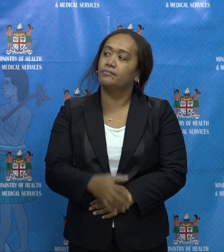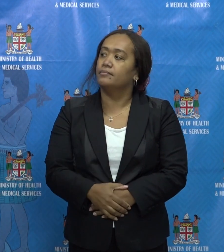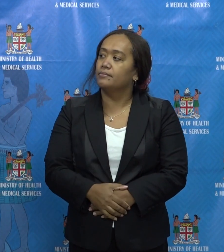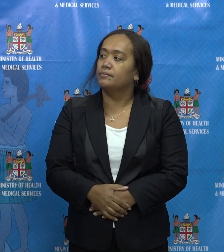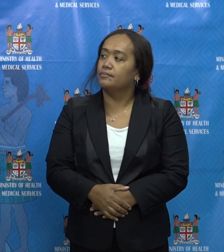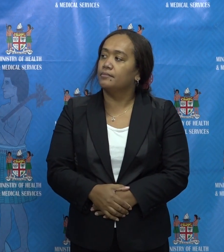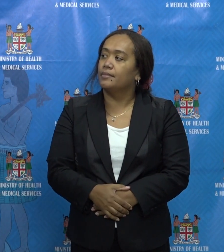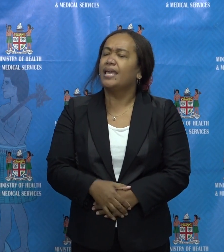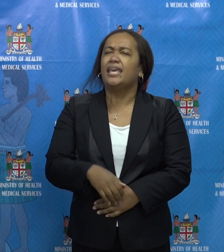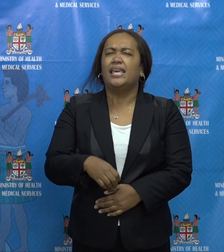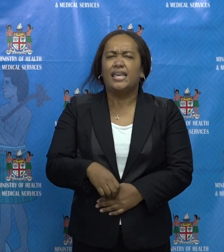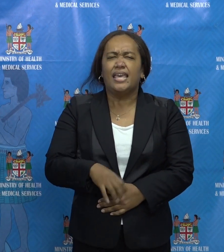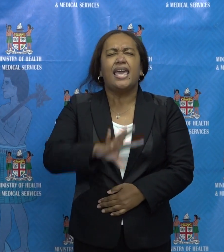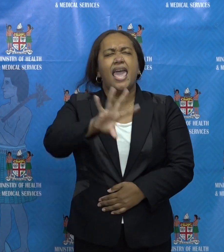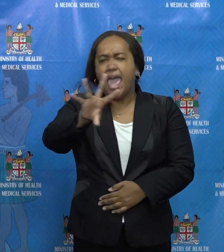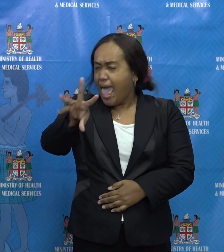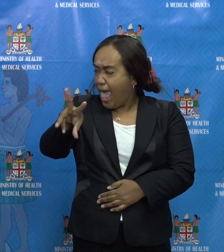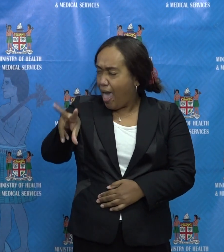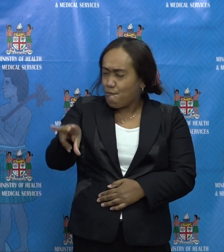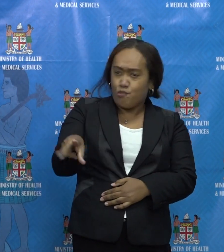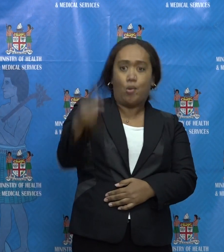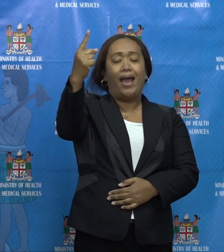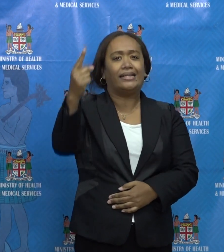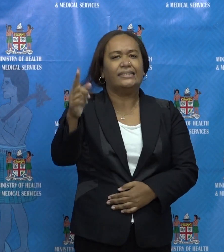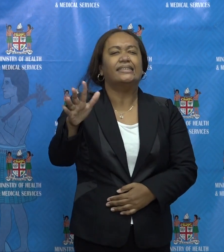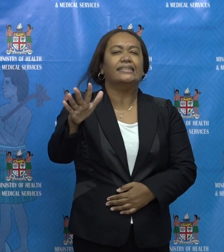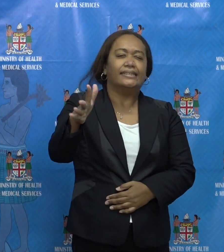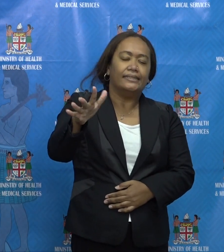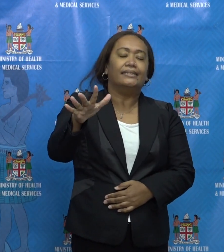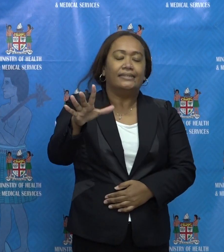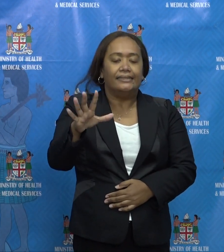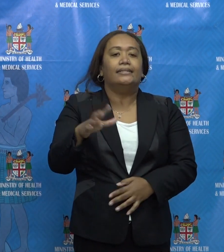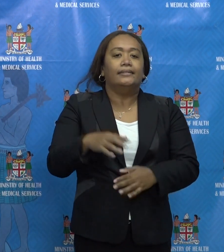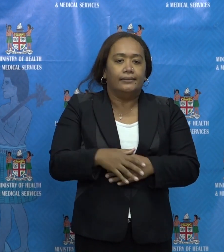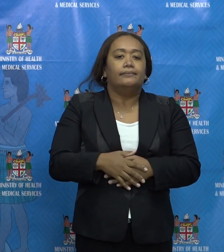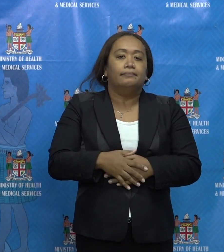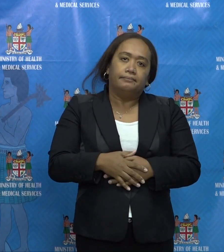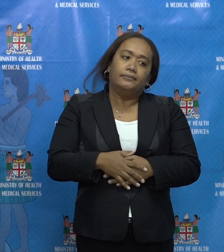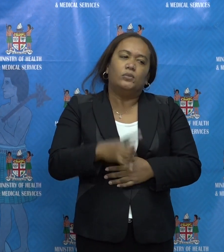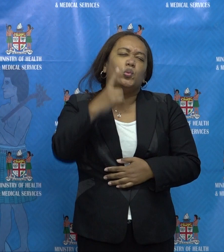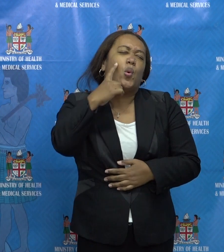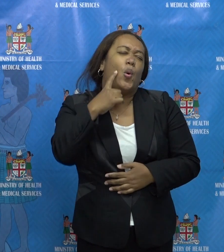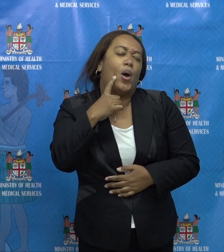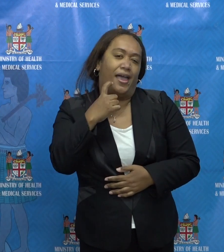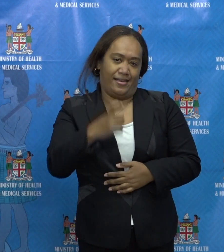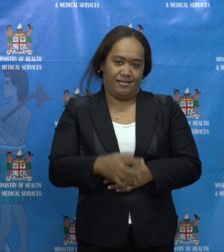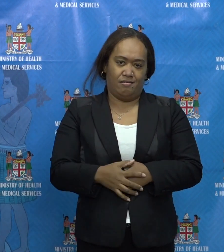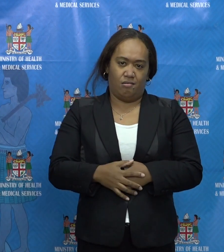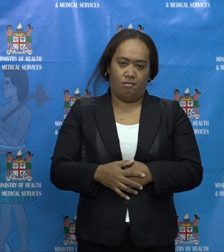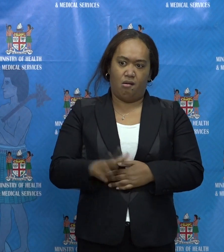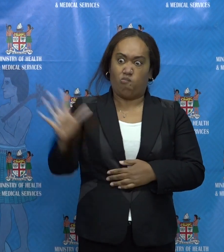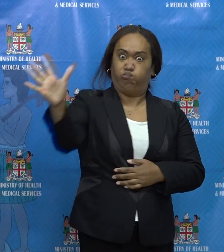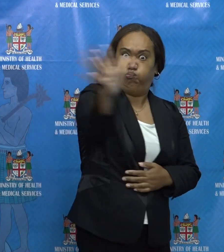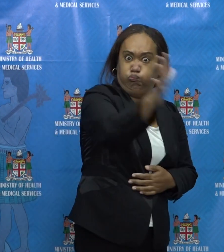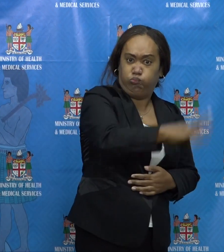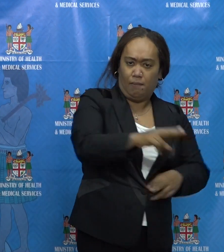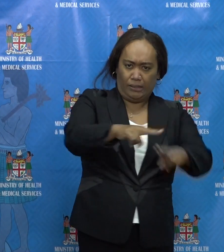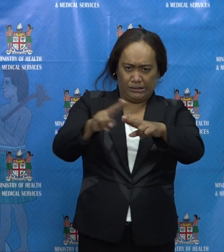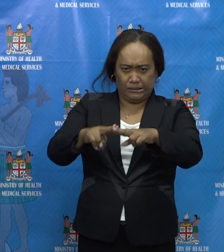whether we can meet everybody's need, that's a, that's another problem. Uh, we're still getting, uh,